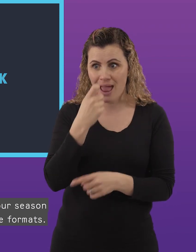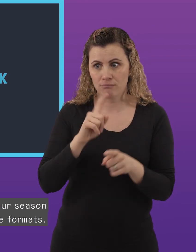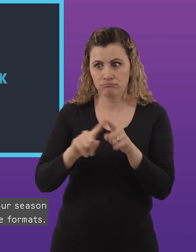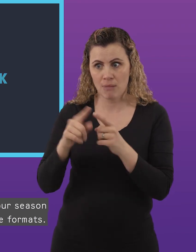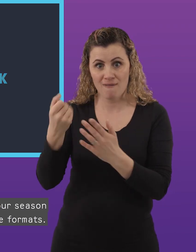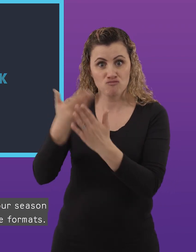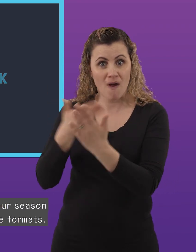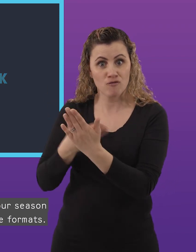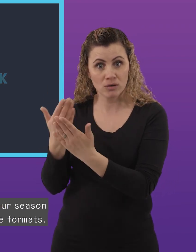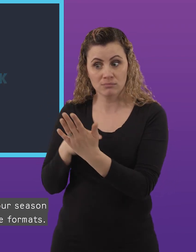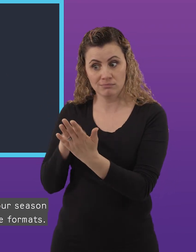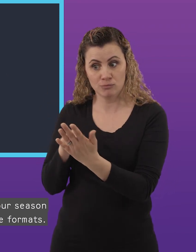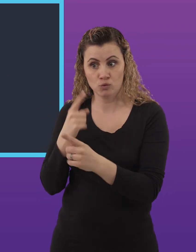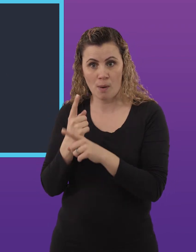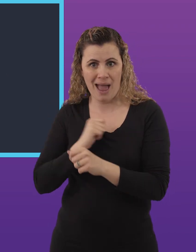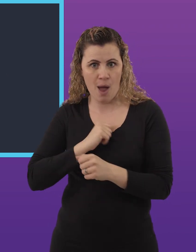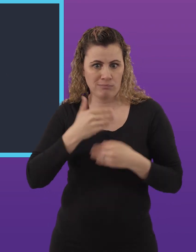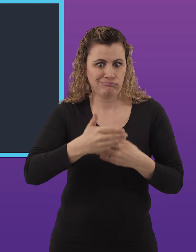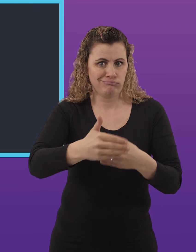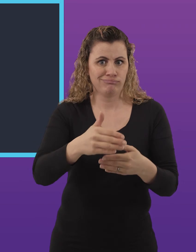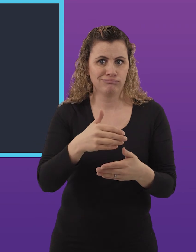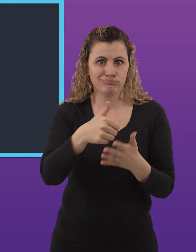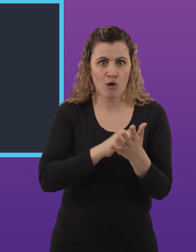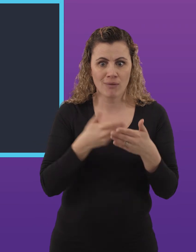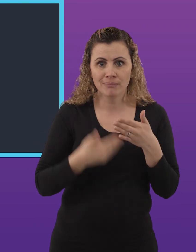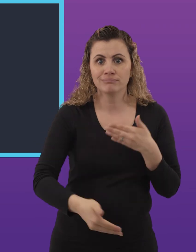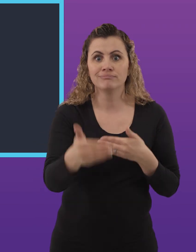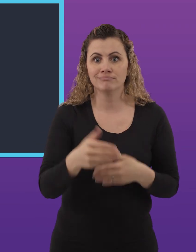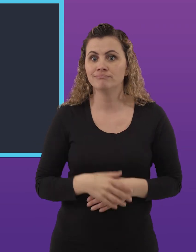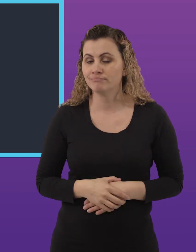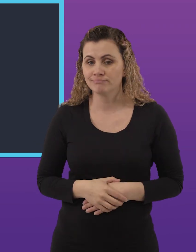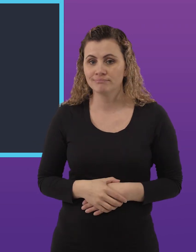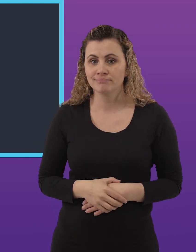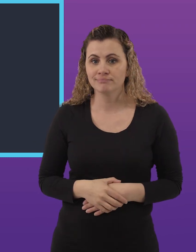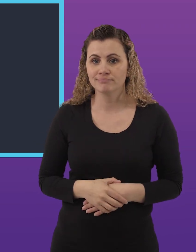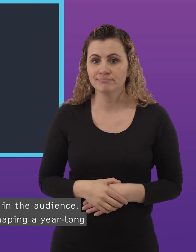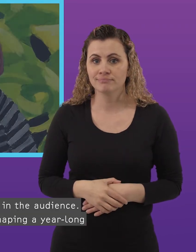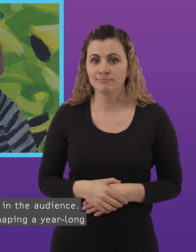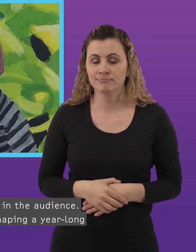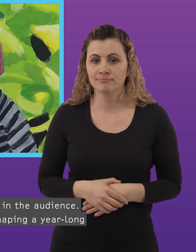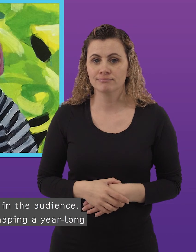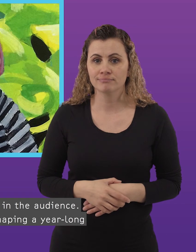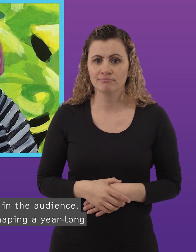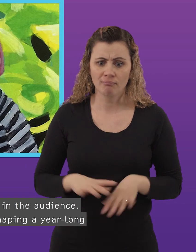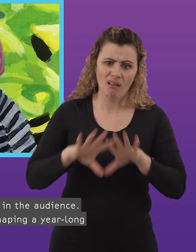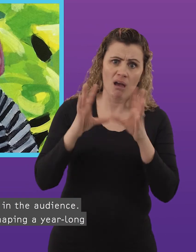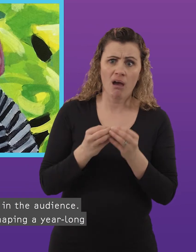format but it's not all about being in the audience